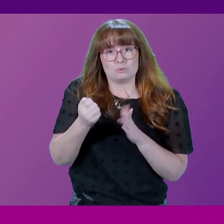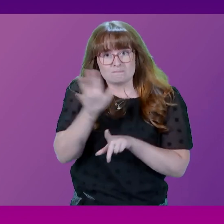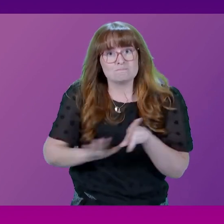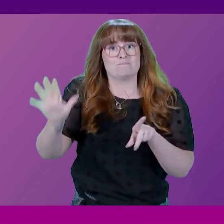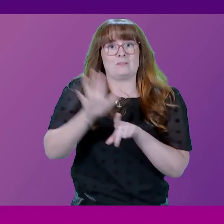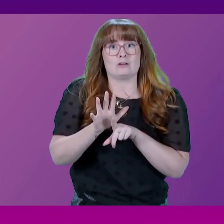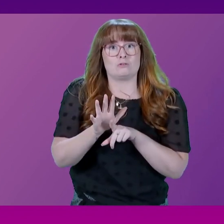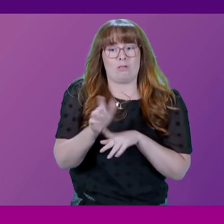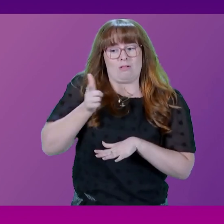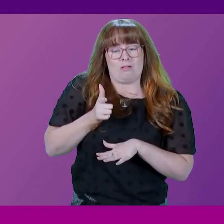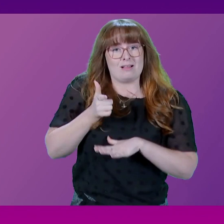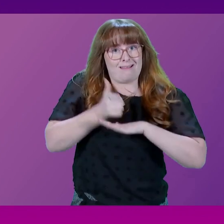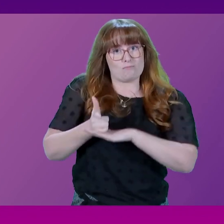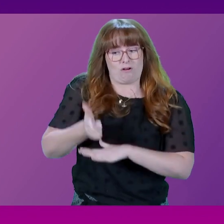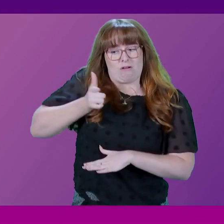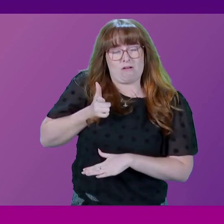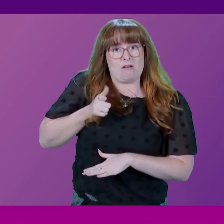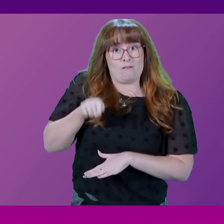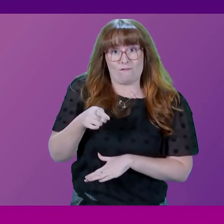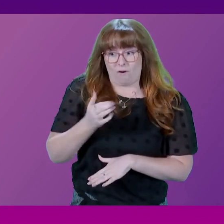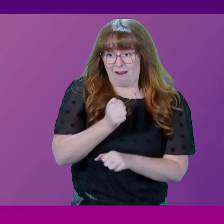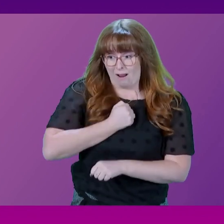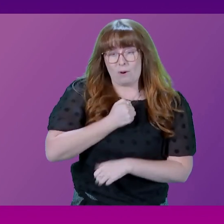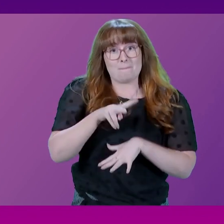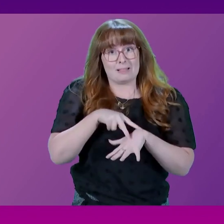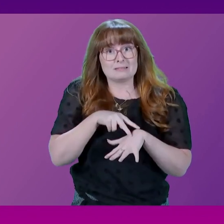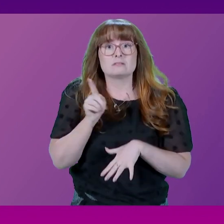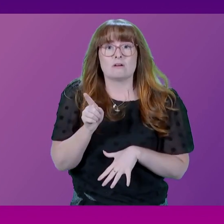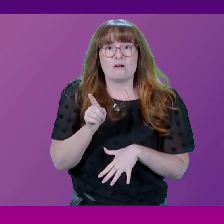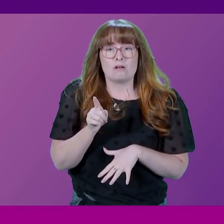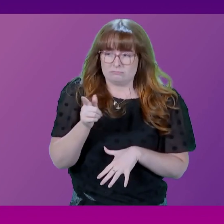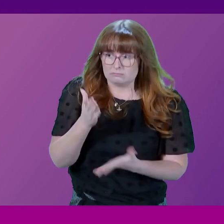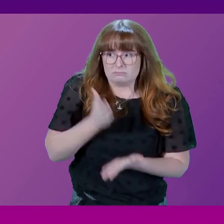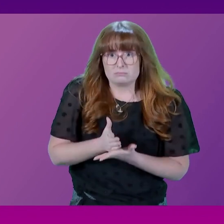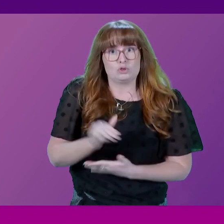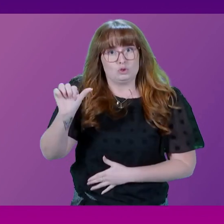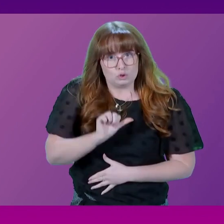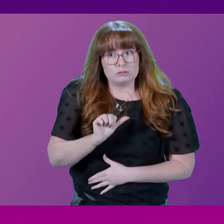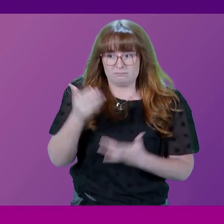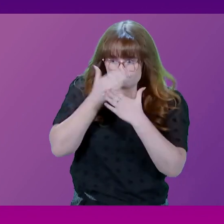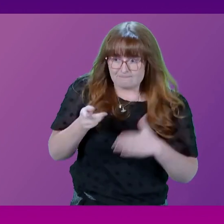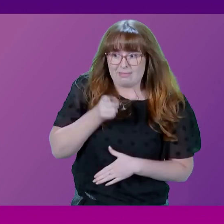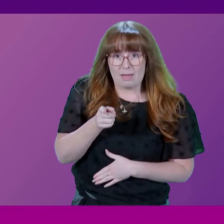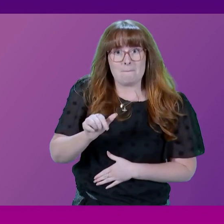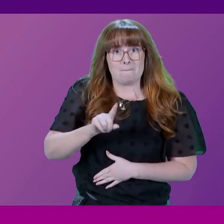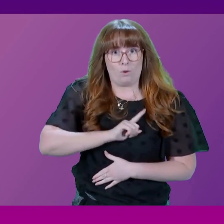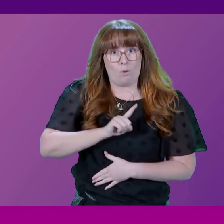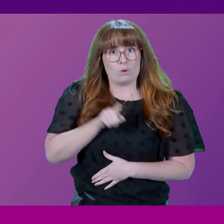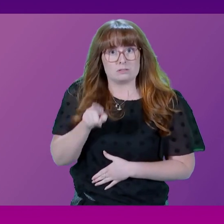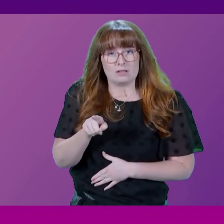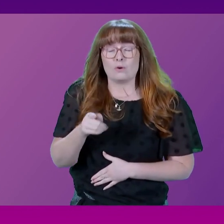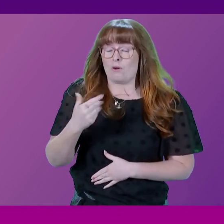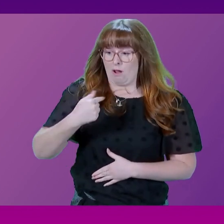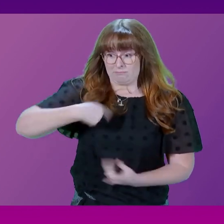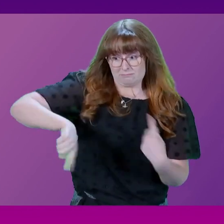body-worn video cameras for our police officers, who, of course, are the ones who should be credited for the fact that we have seen the